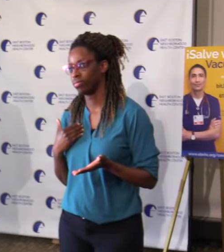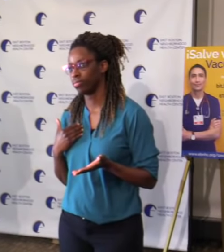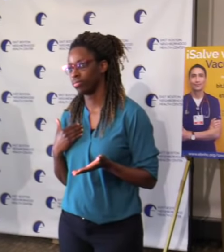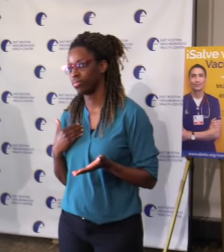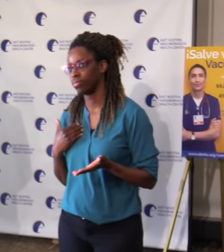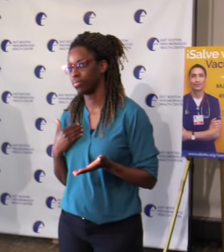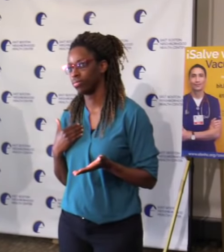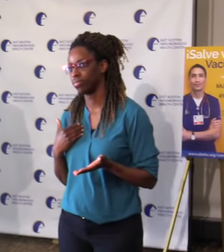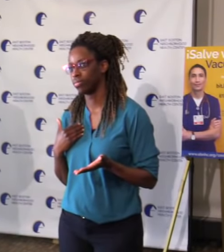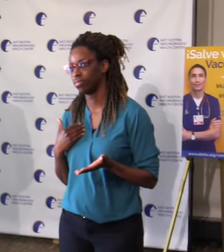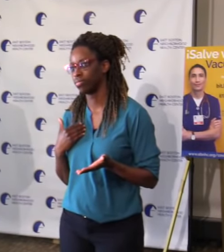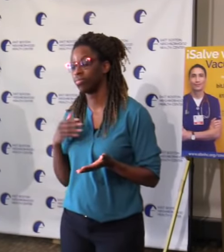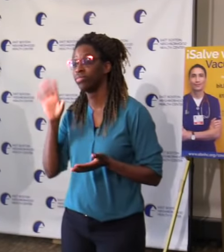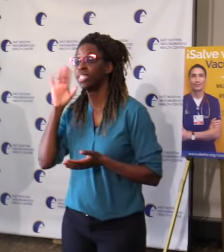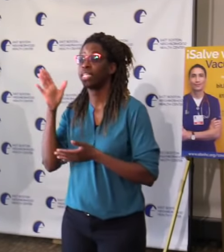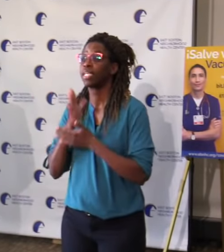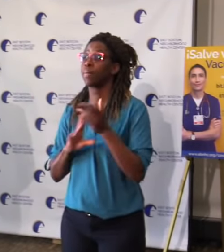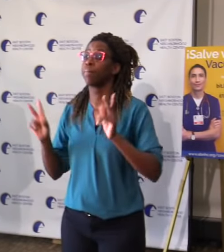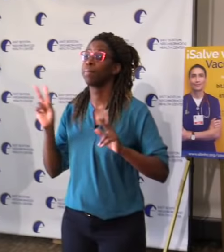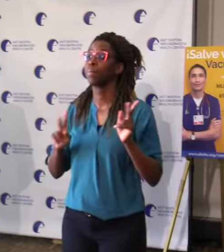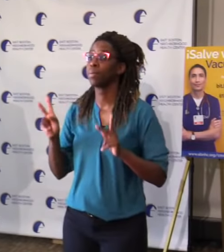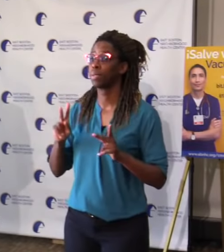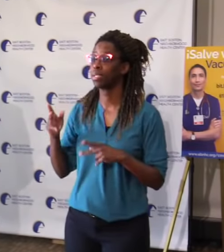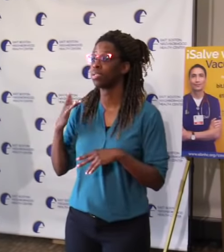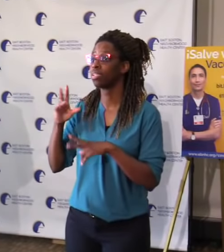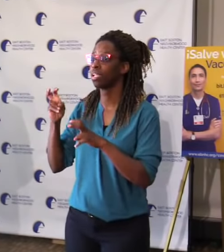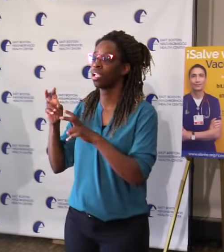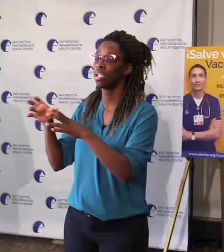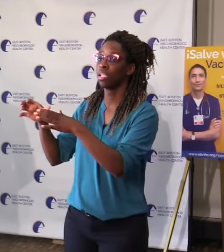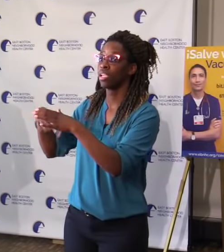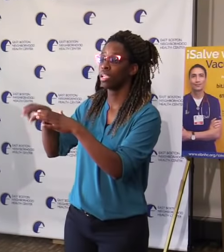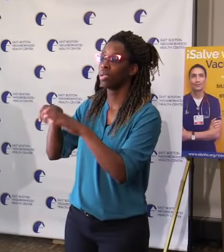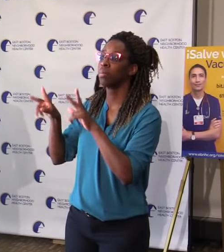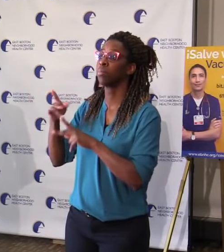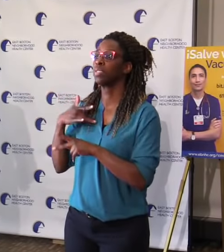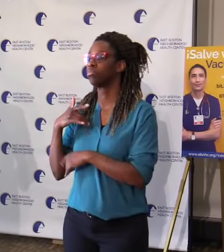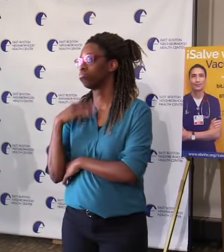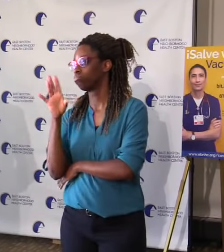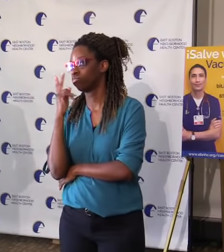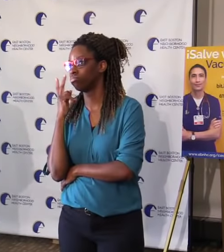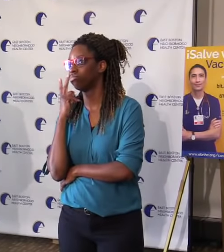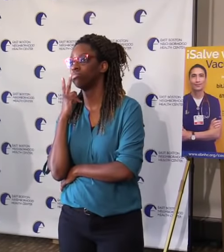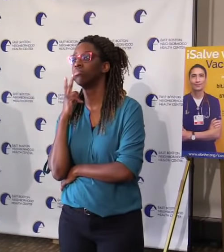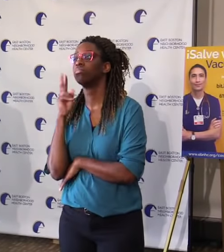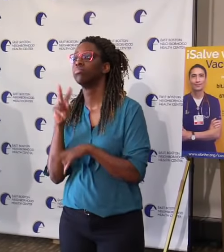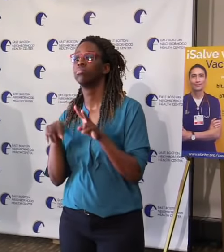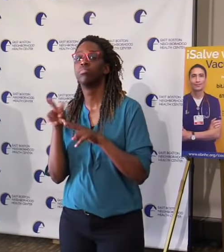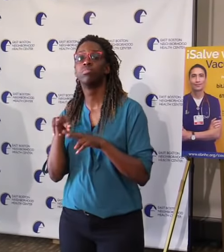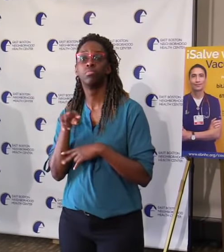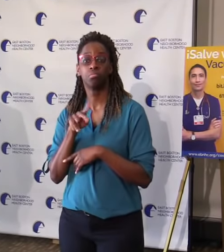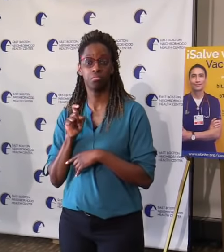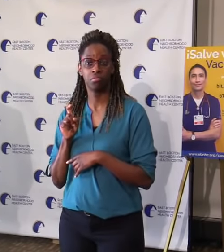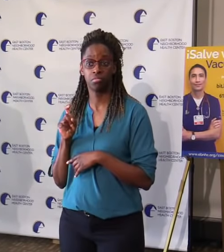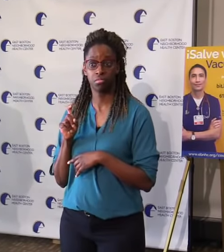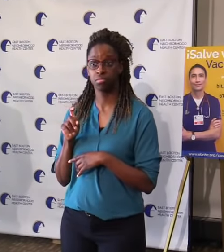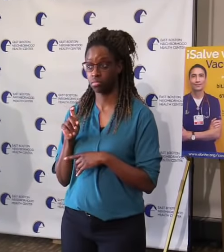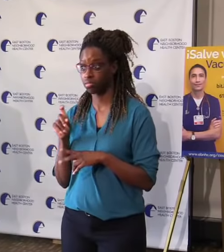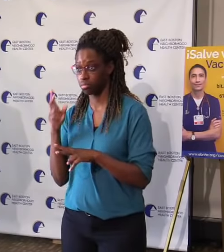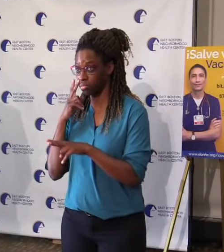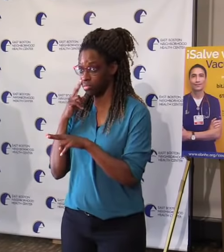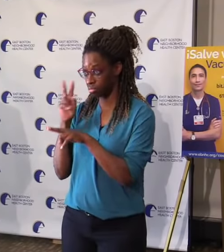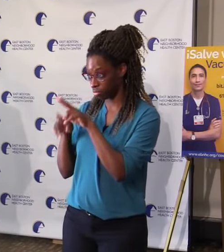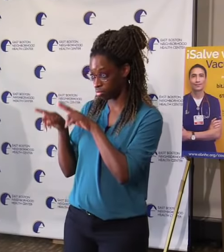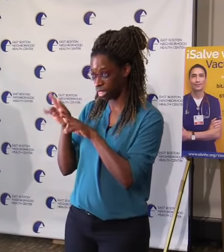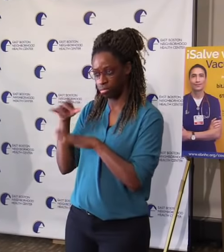people, okay? And I'm totally appreciative